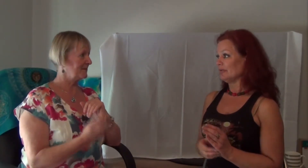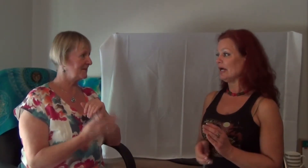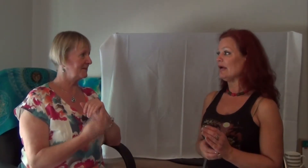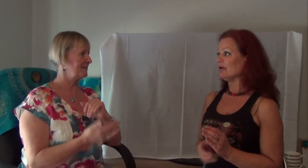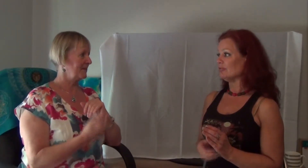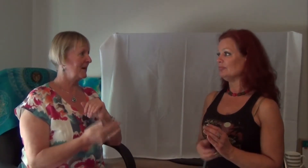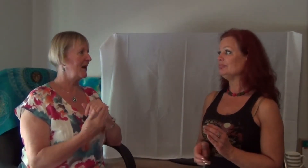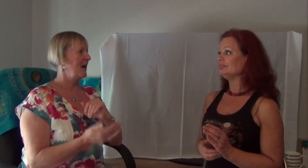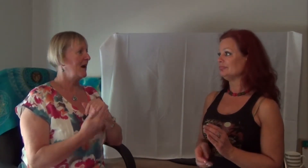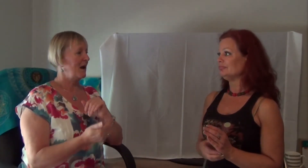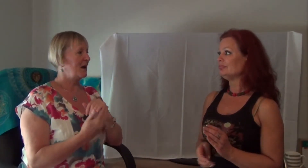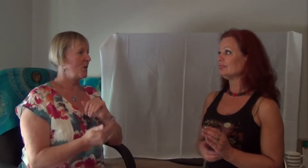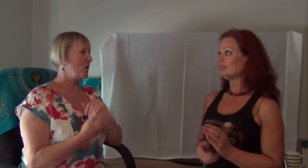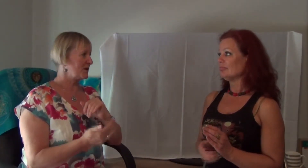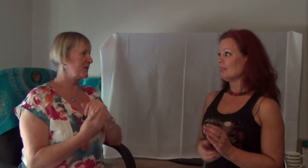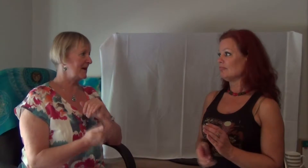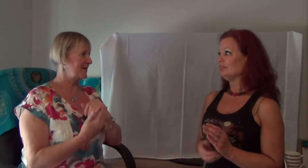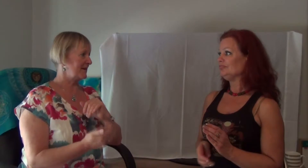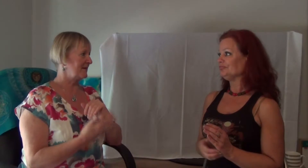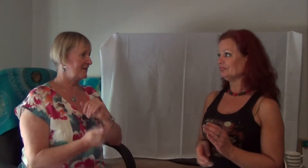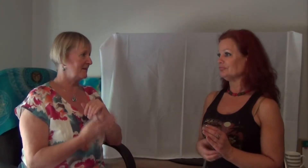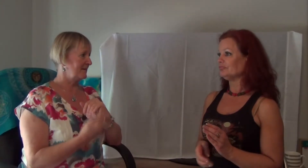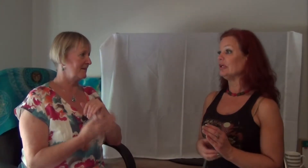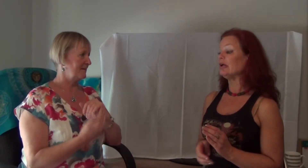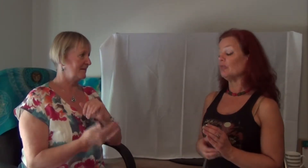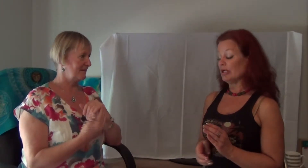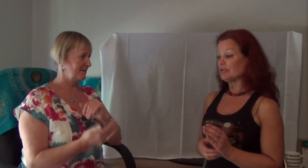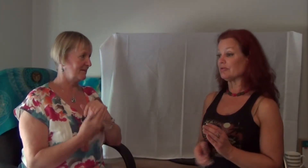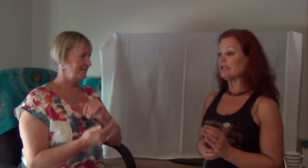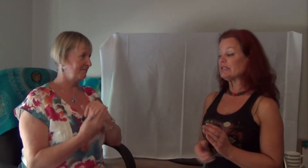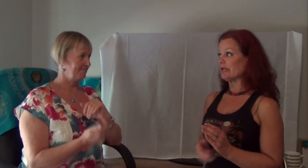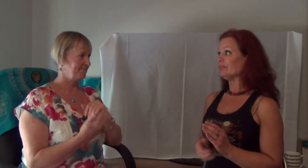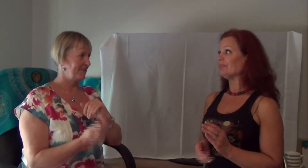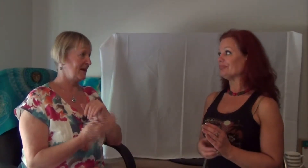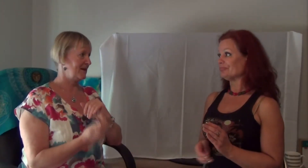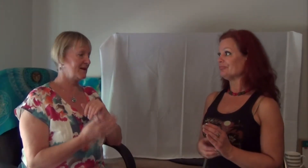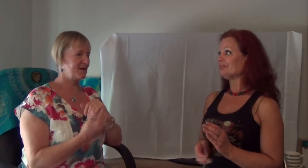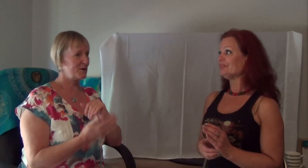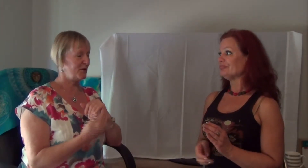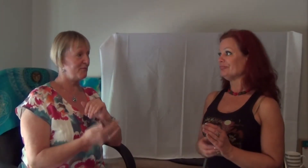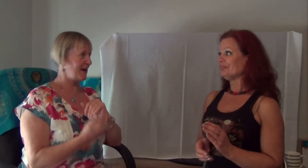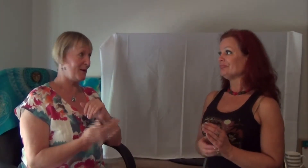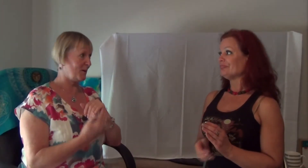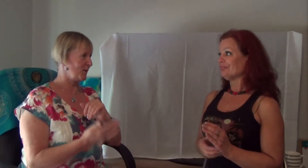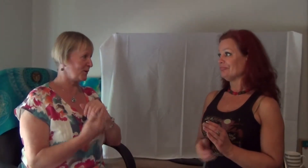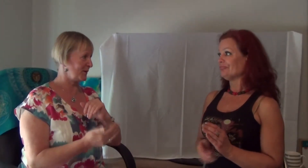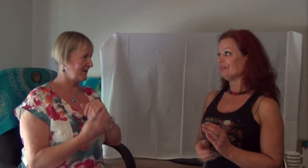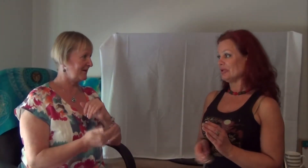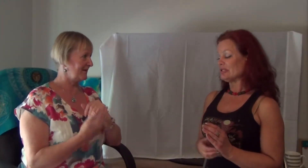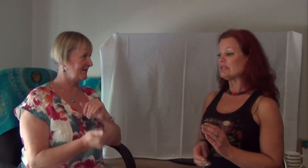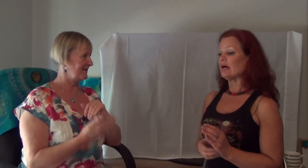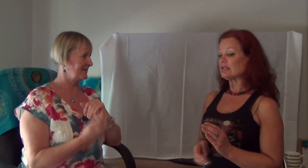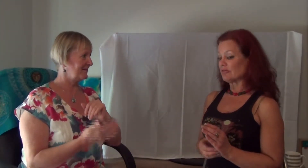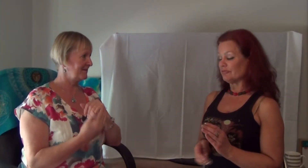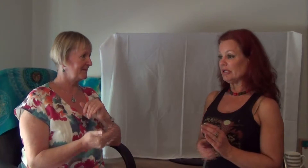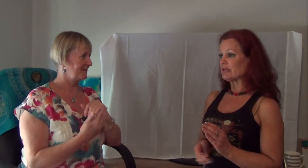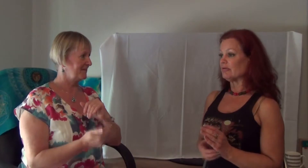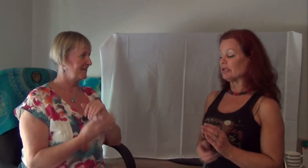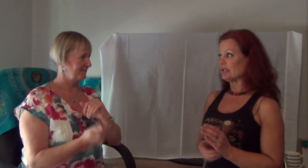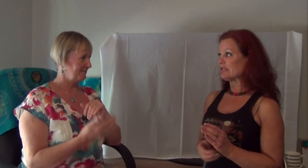And my anger. And I want to release it. And I want to release it. It doesn't serve me to hold onto it. It does not serve me to hold onto